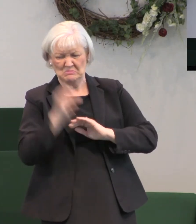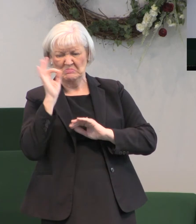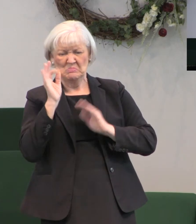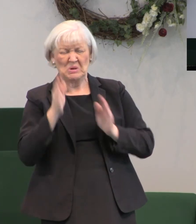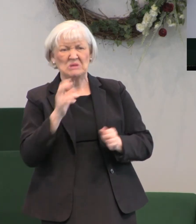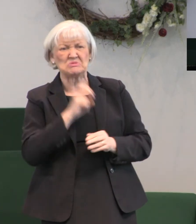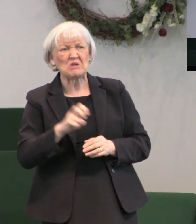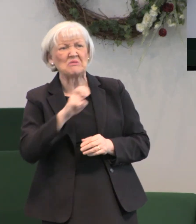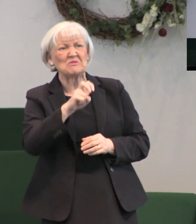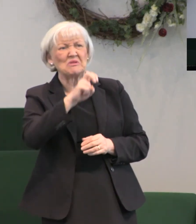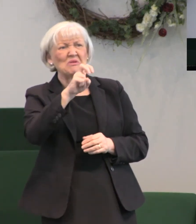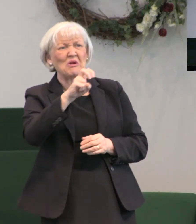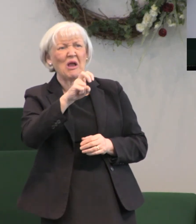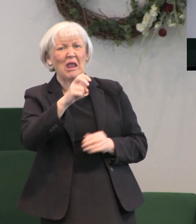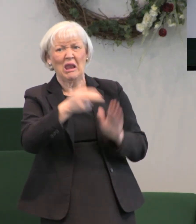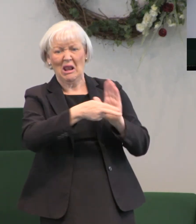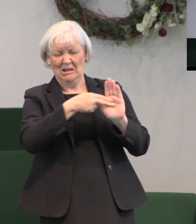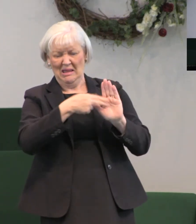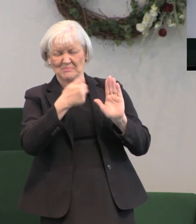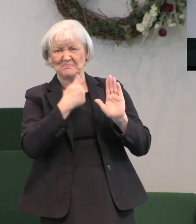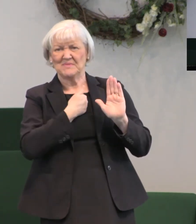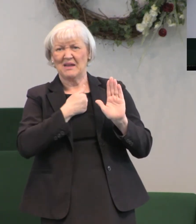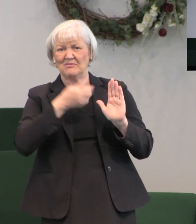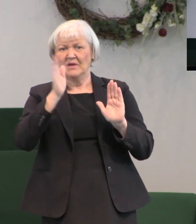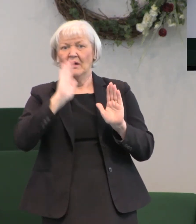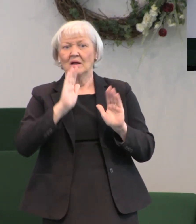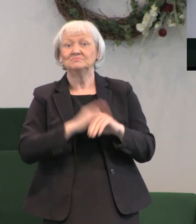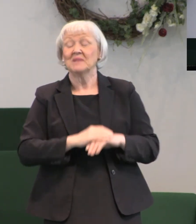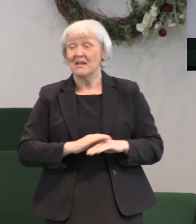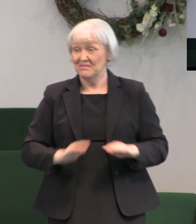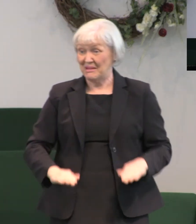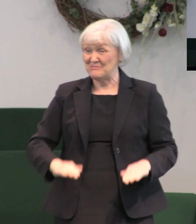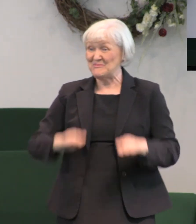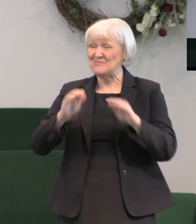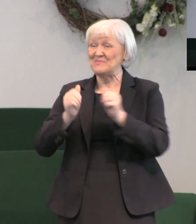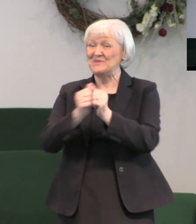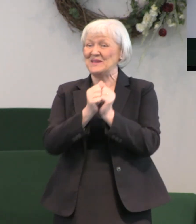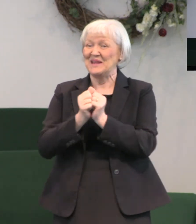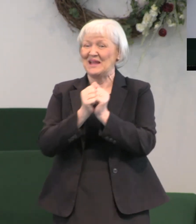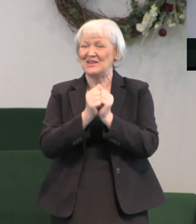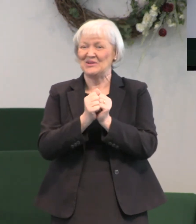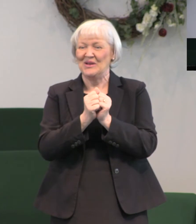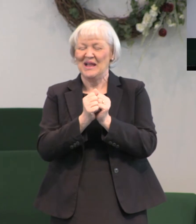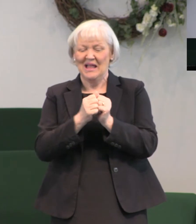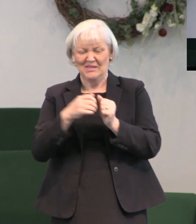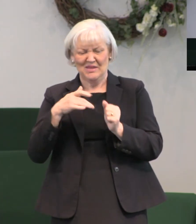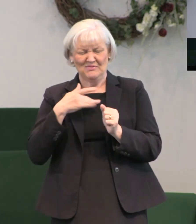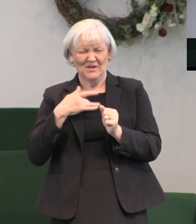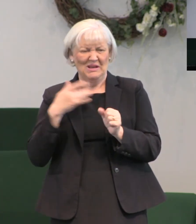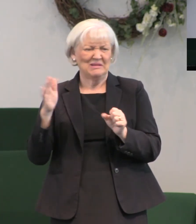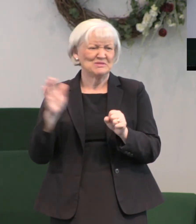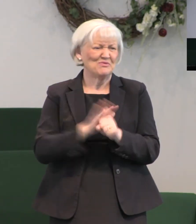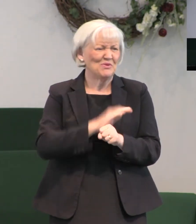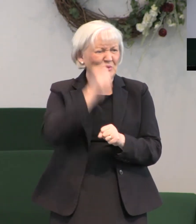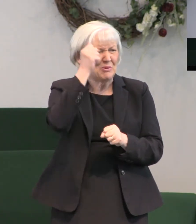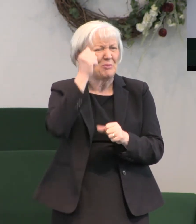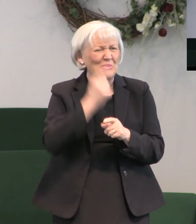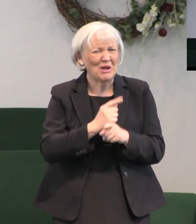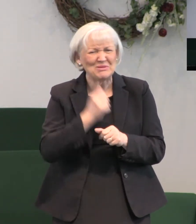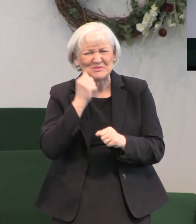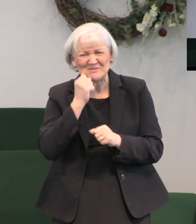saying that He was God because they grew up with Him. They thought He was their own full-blood brother and sister.